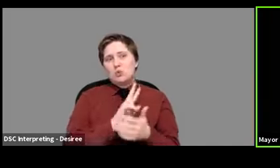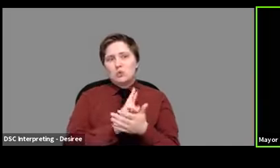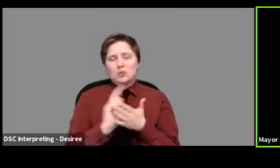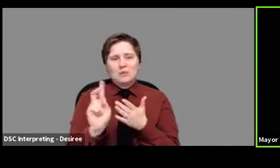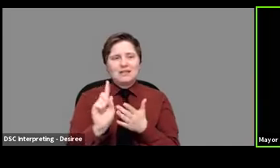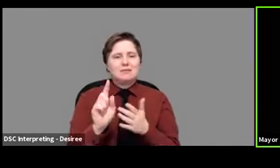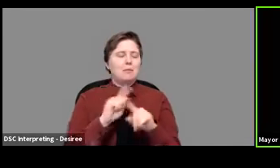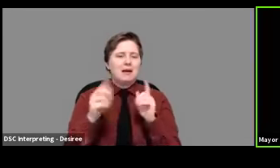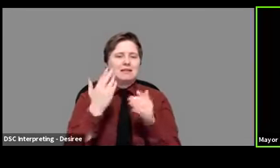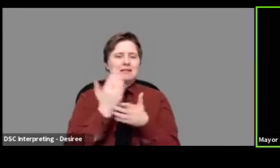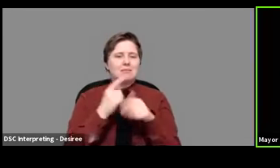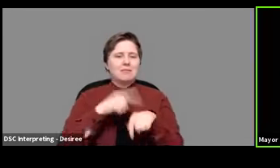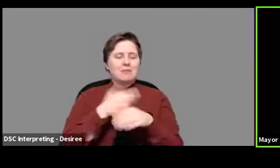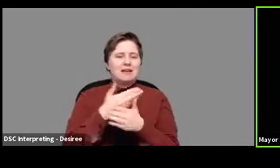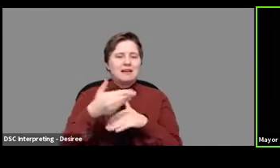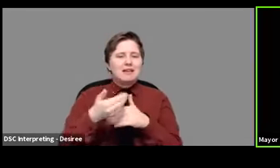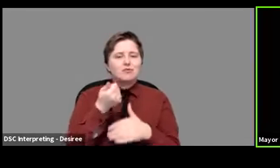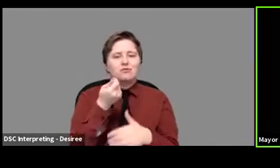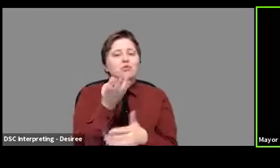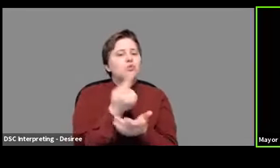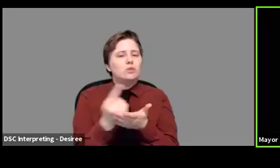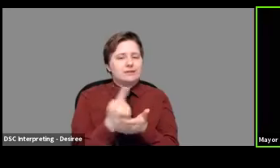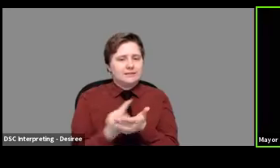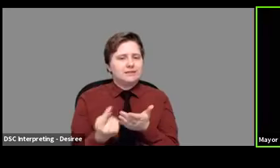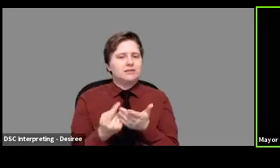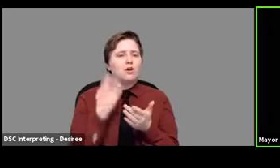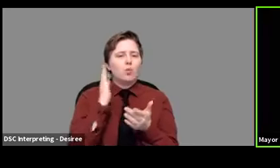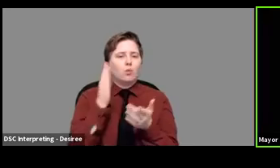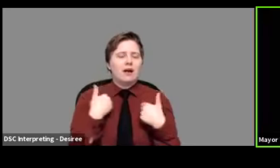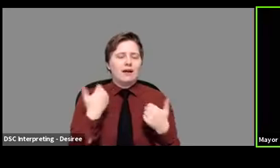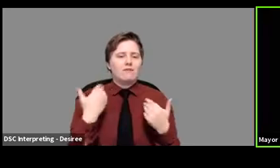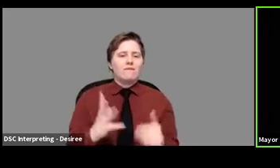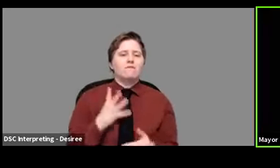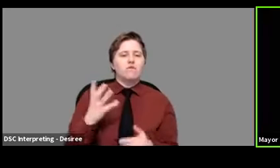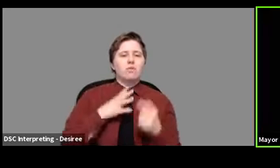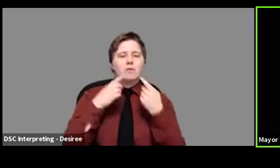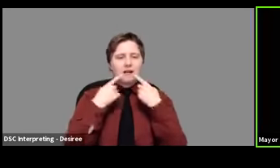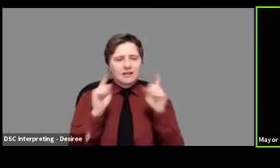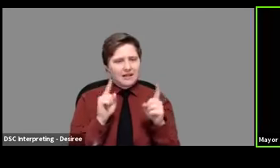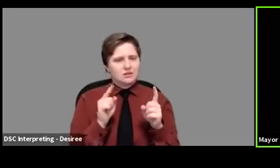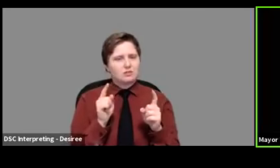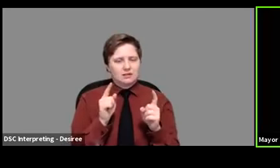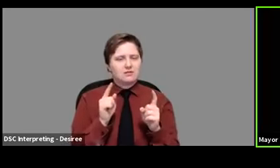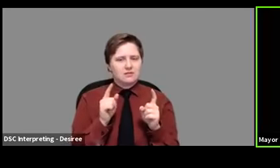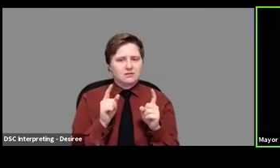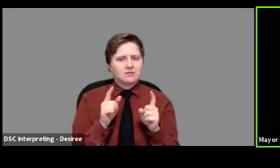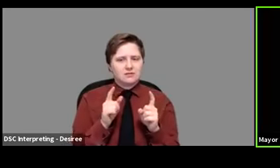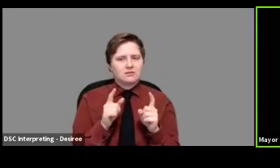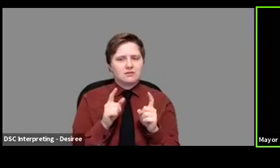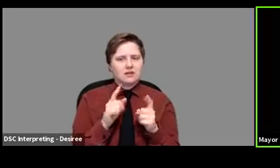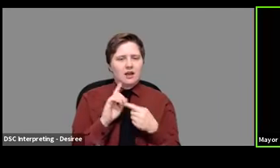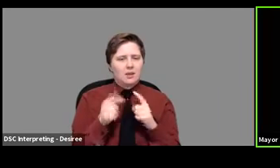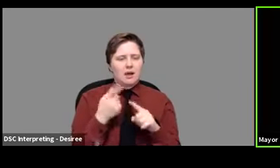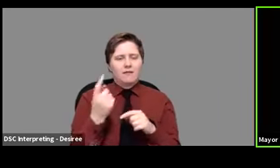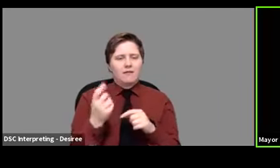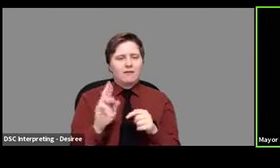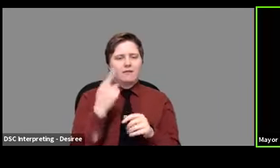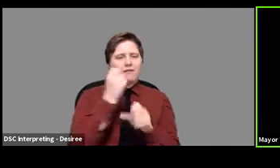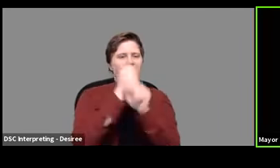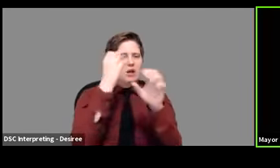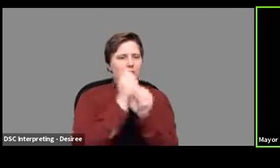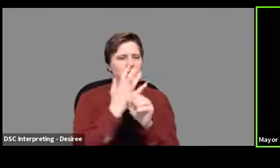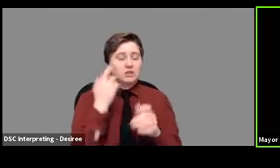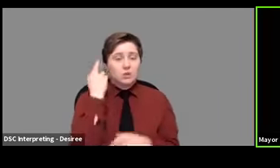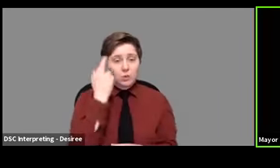sometime in the next couple of weeks, I do think there will be a formal announcement, um, on fireworks. The reason